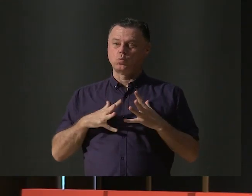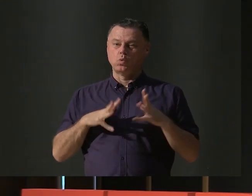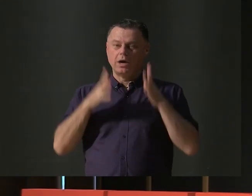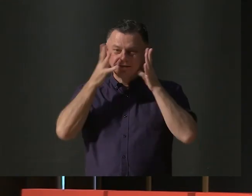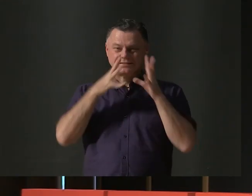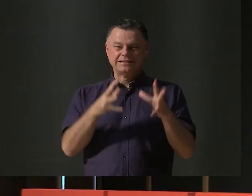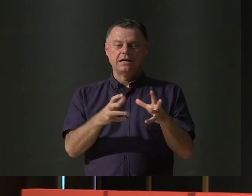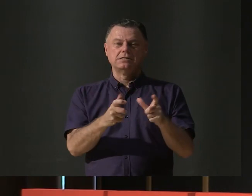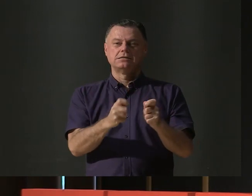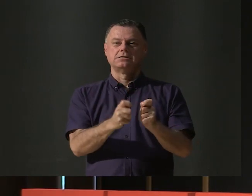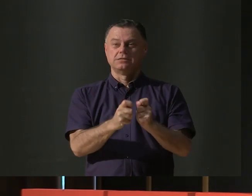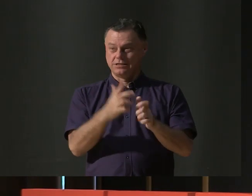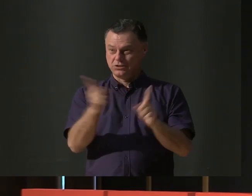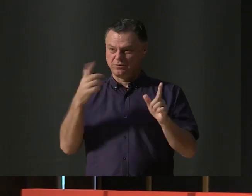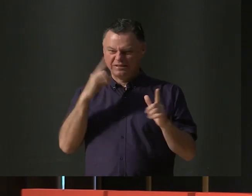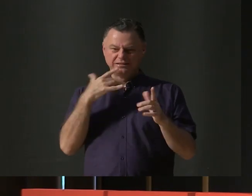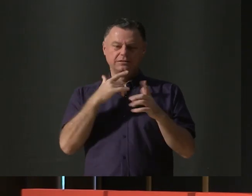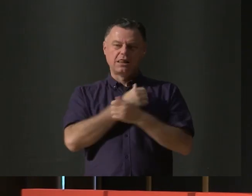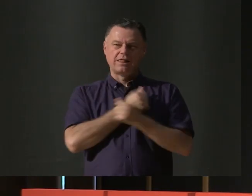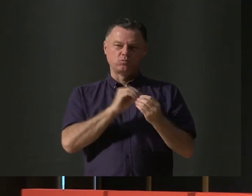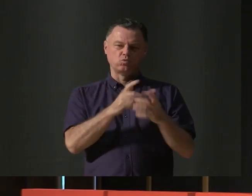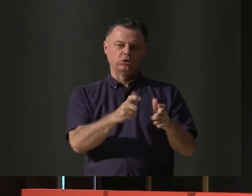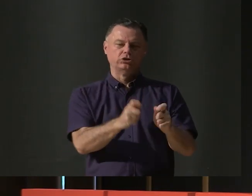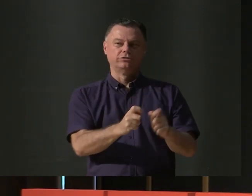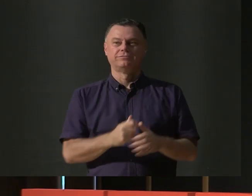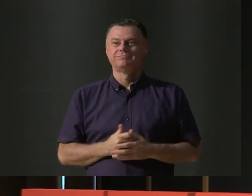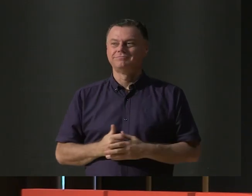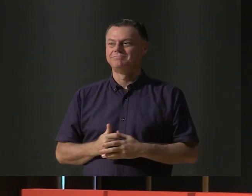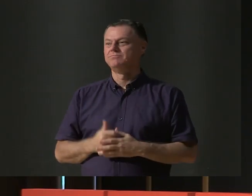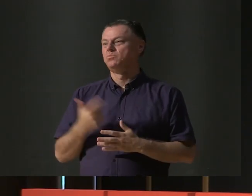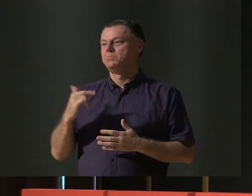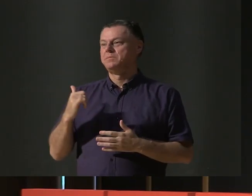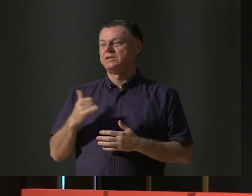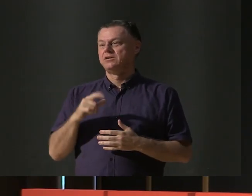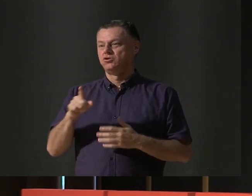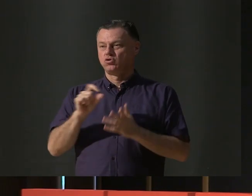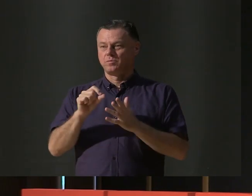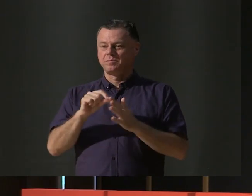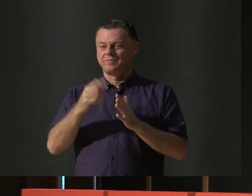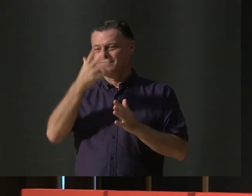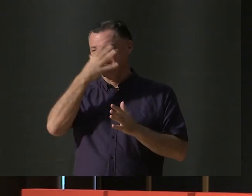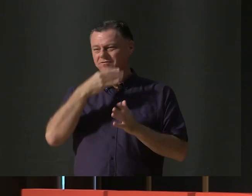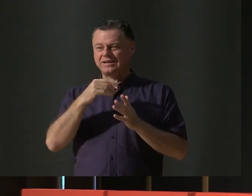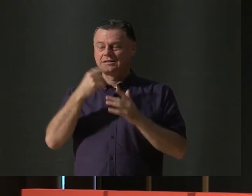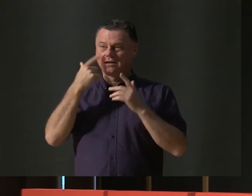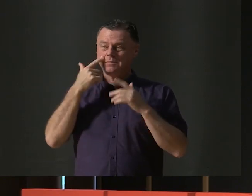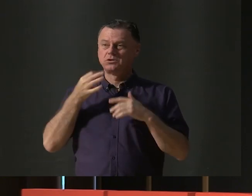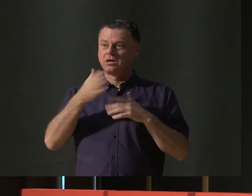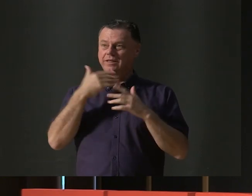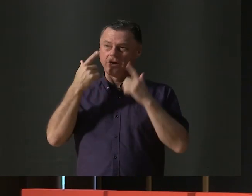the bejesus out of it? You may get this from your pets with those puppy dog eyes or that